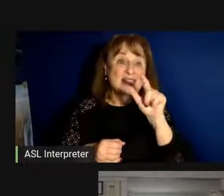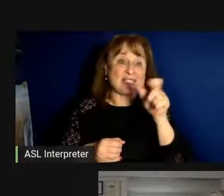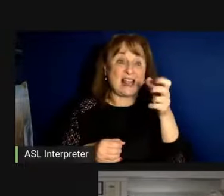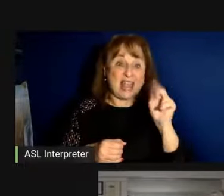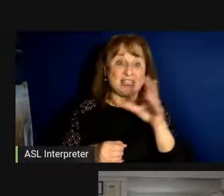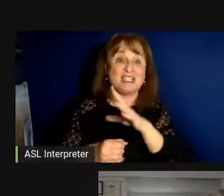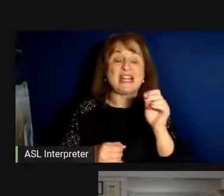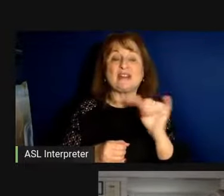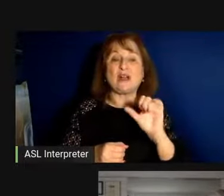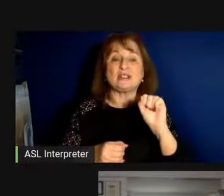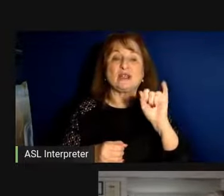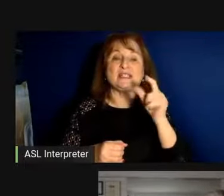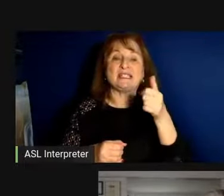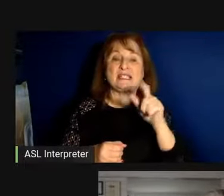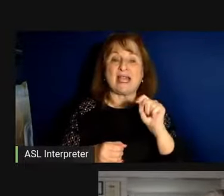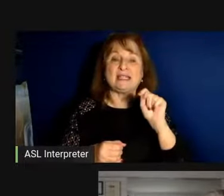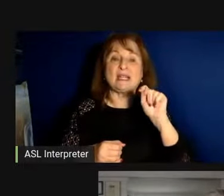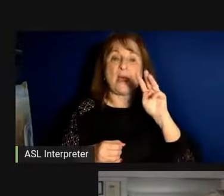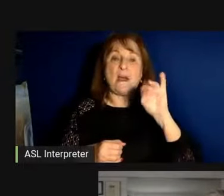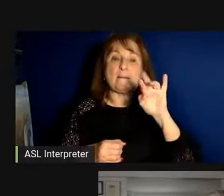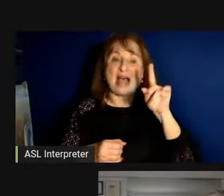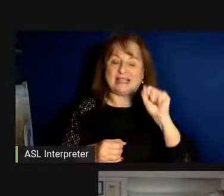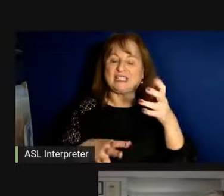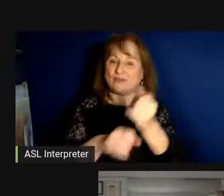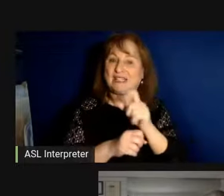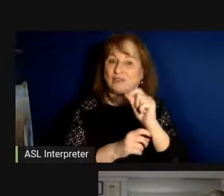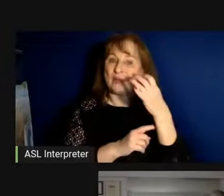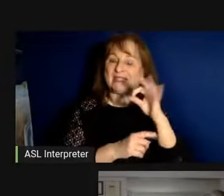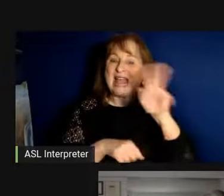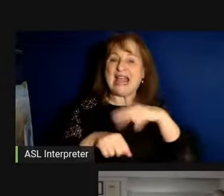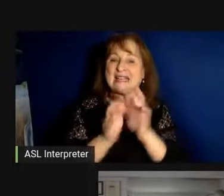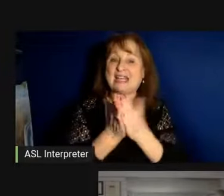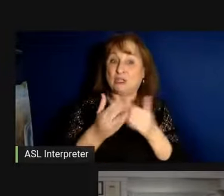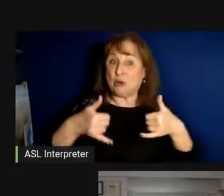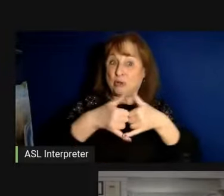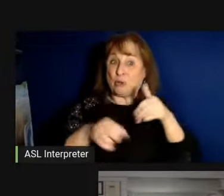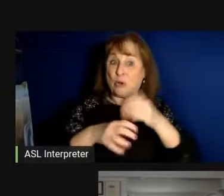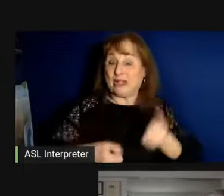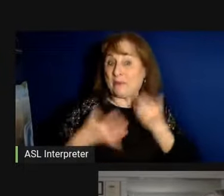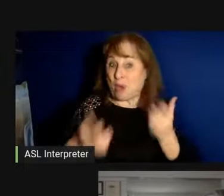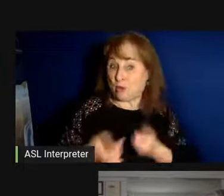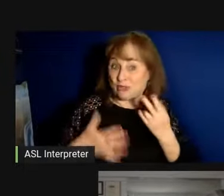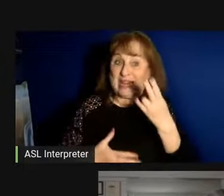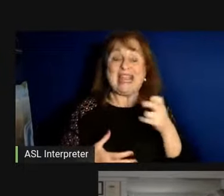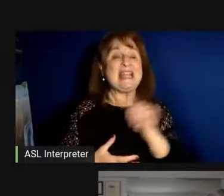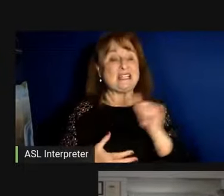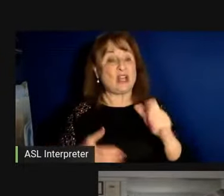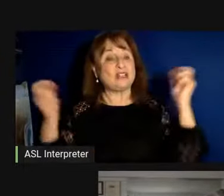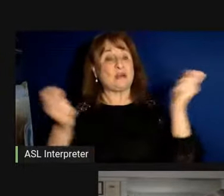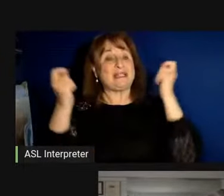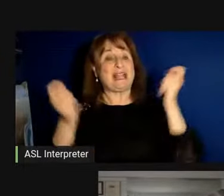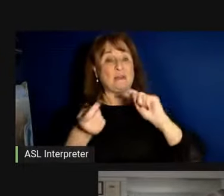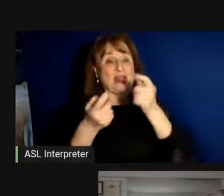also Sightlines, which received the 2019 National Book Award in Poetry. He is also a celebrated